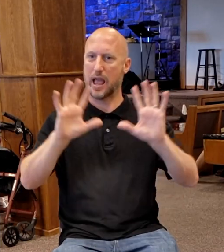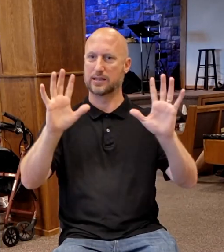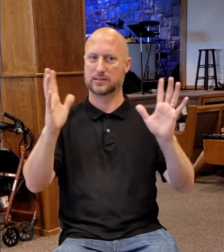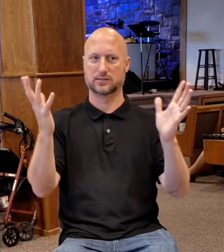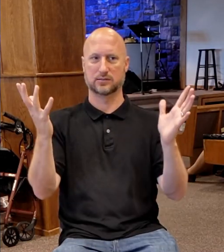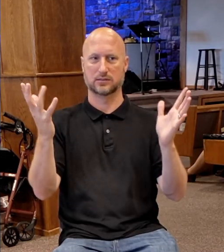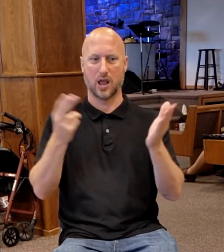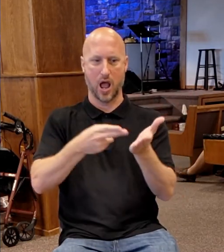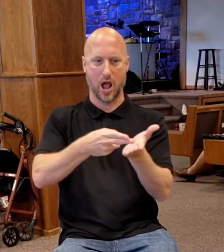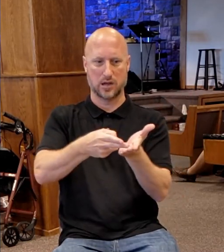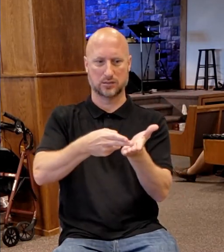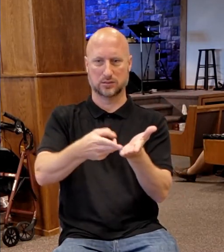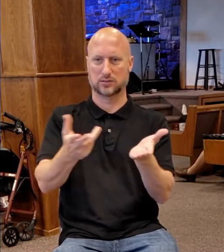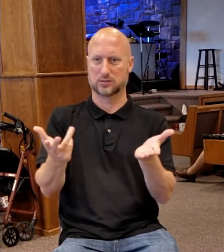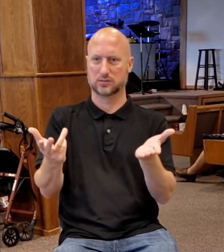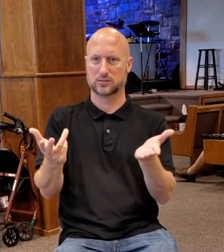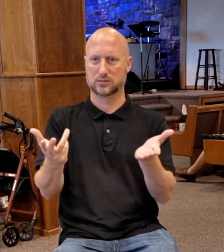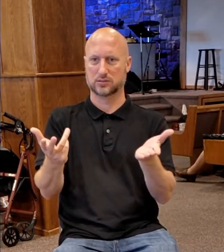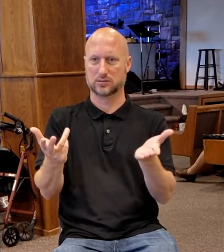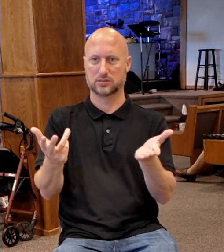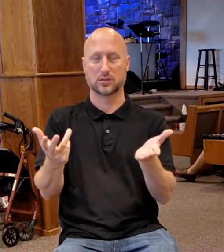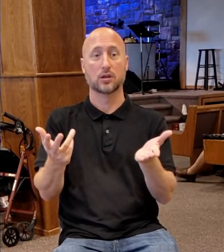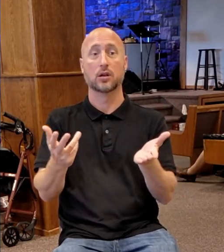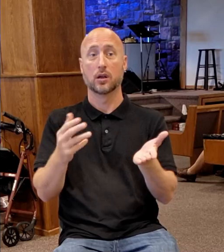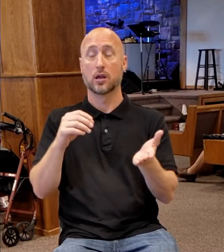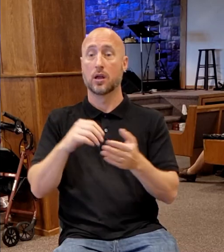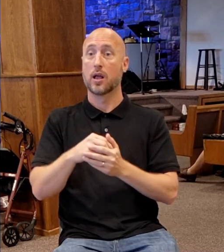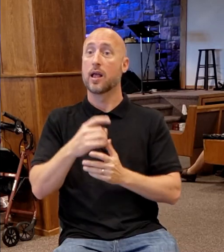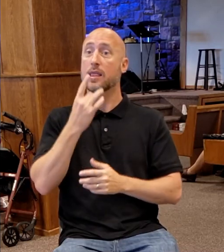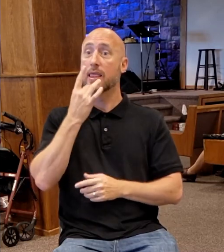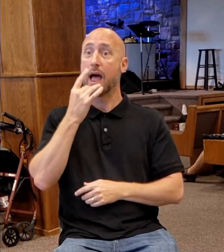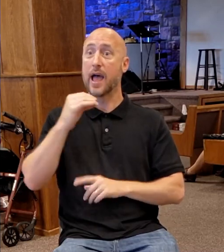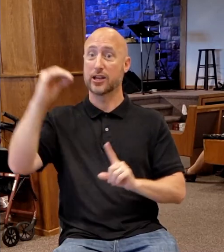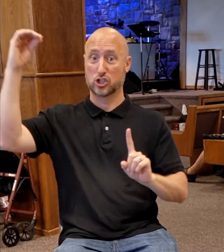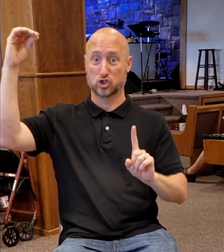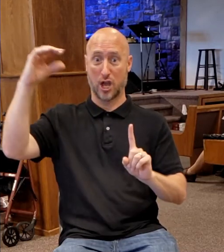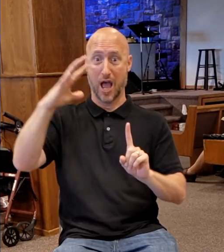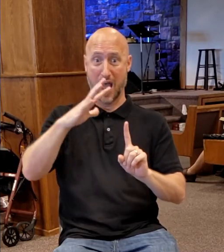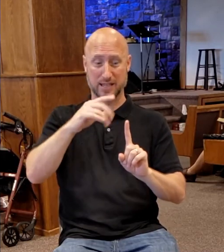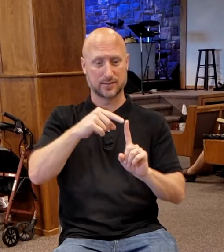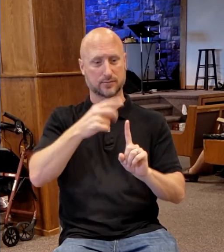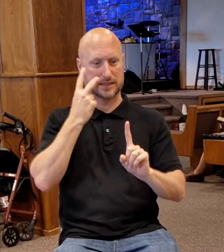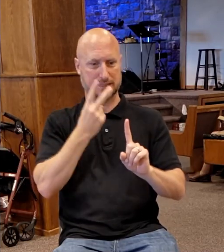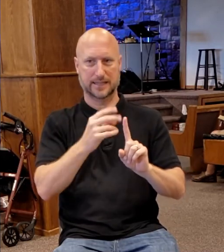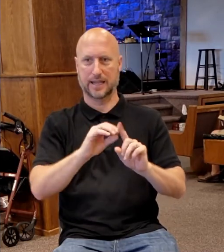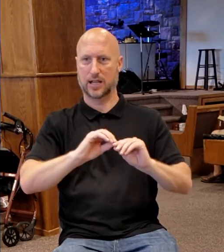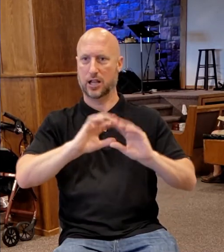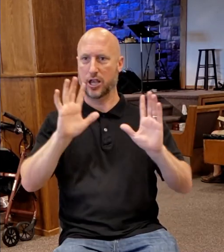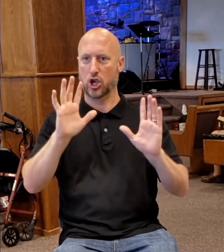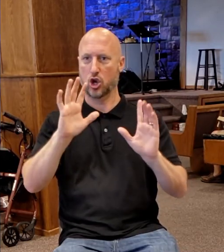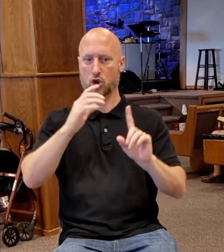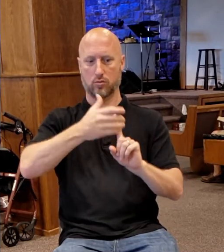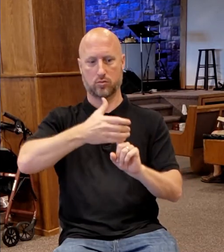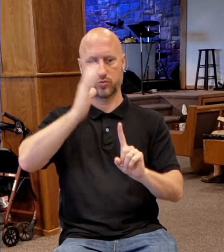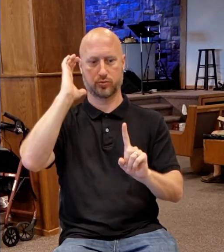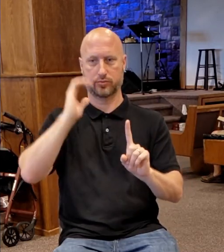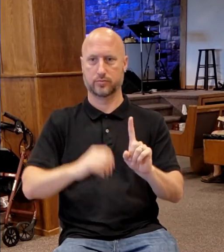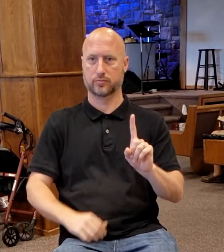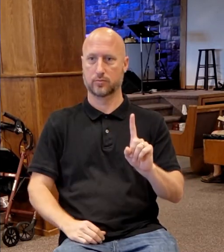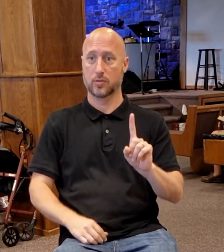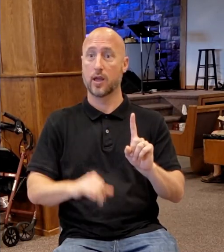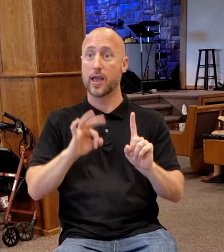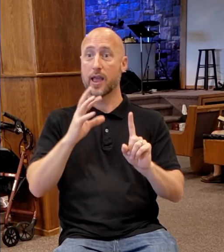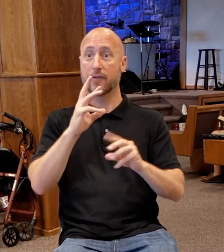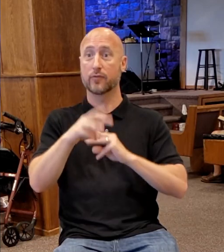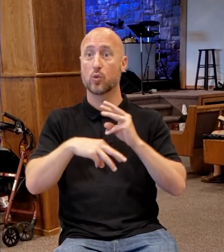can't lie. When light shines on something, it's exposed. Jesus said this. He said, if the world